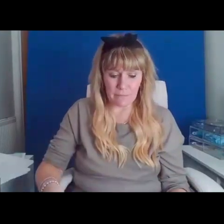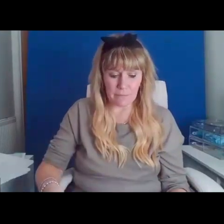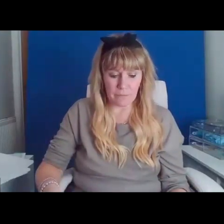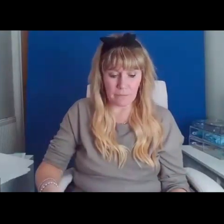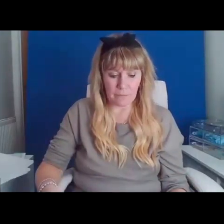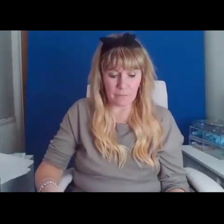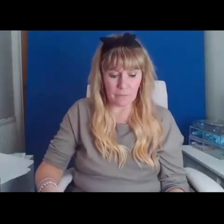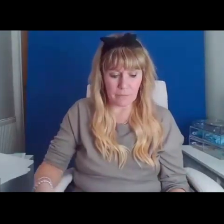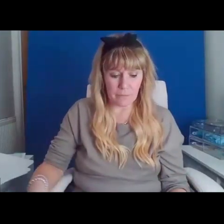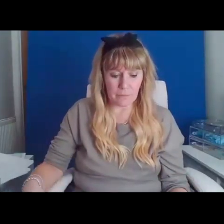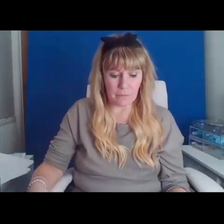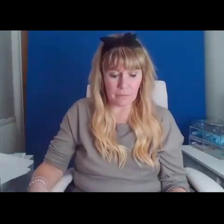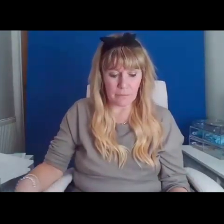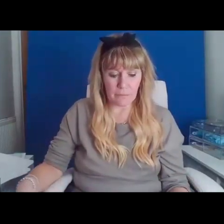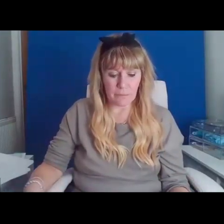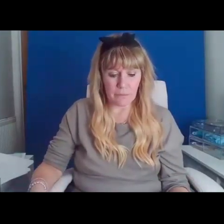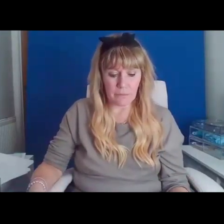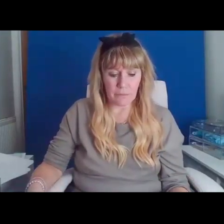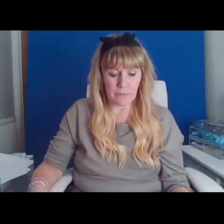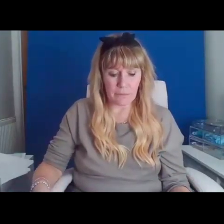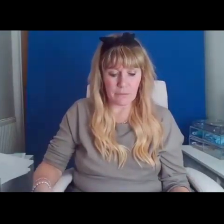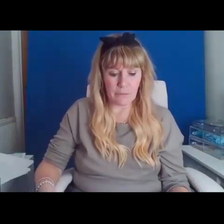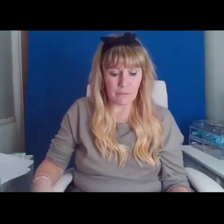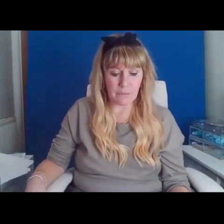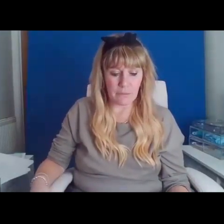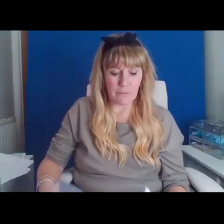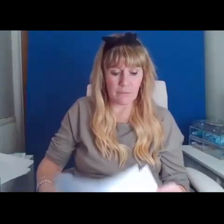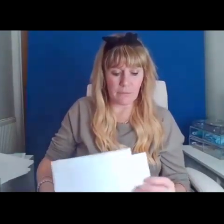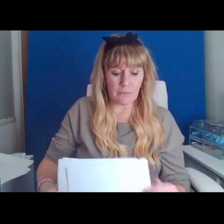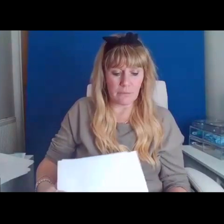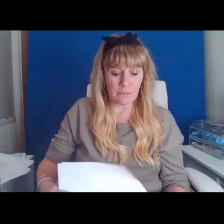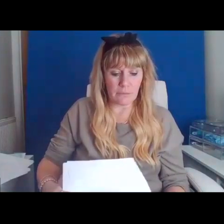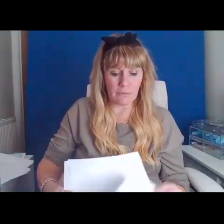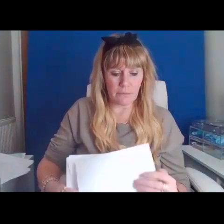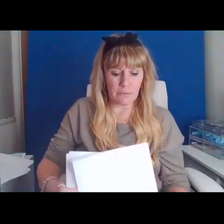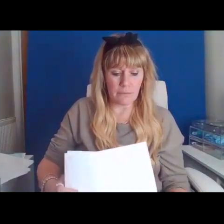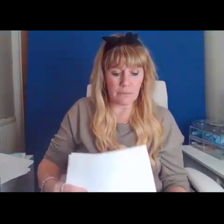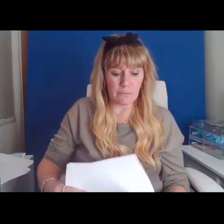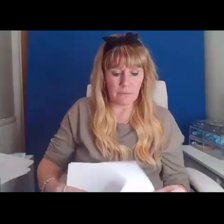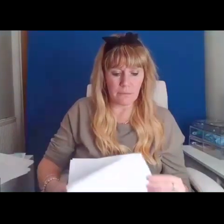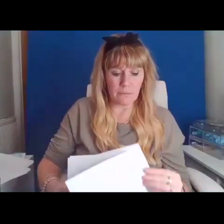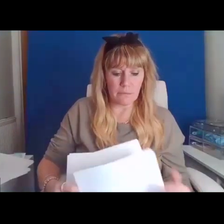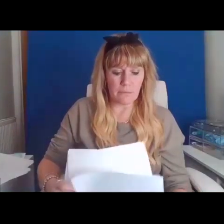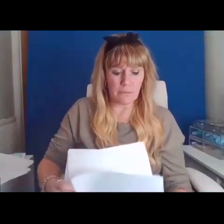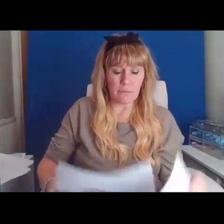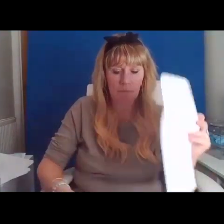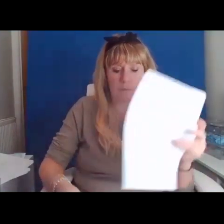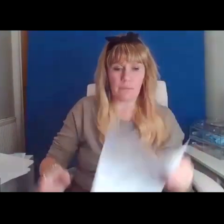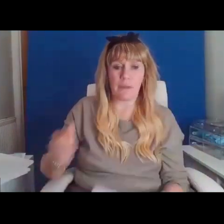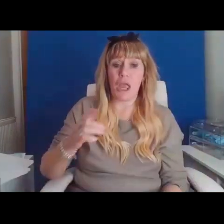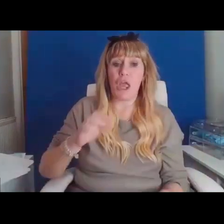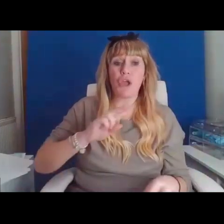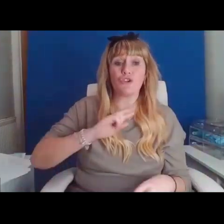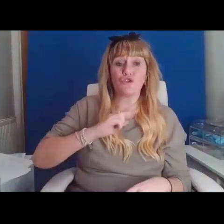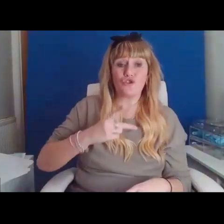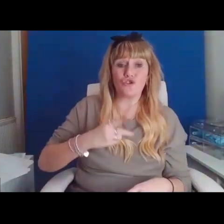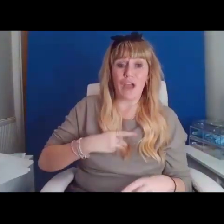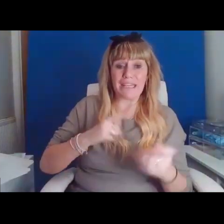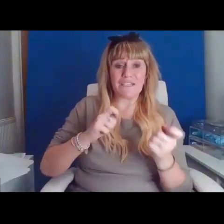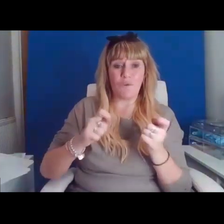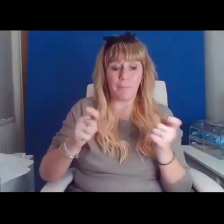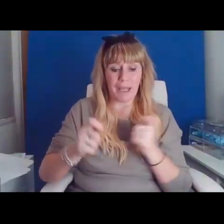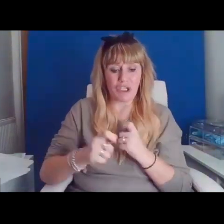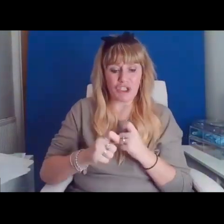This first piece is called Transformation. The first time I saw your wounds